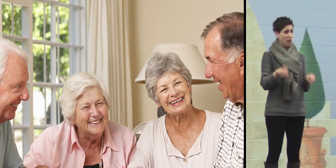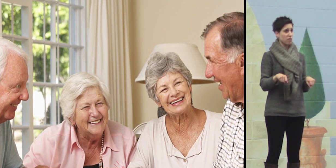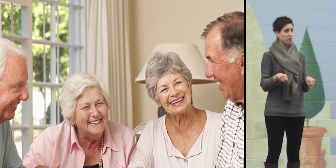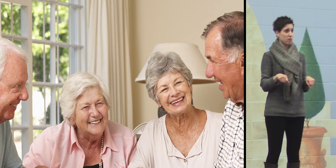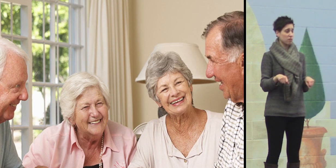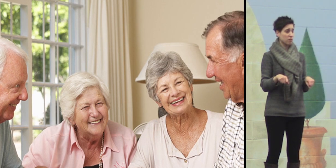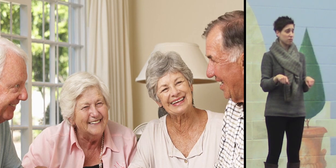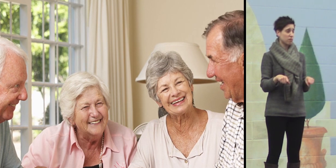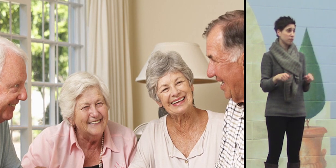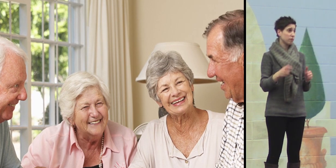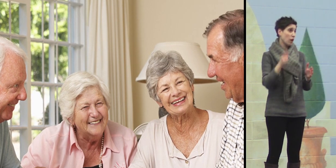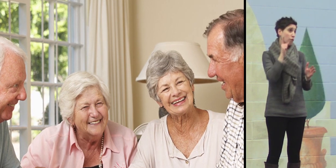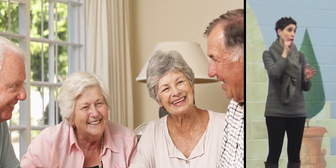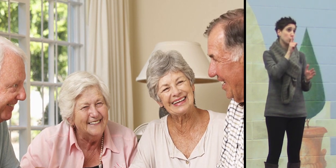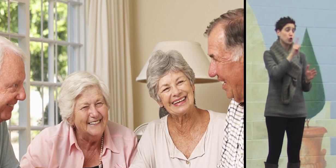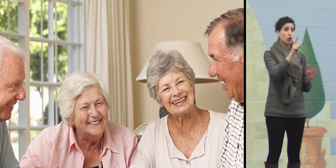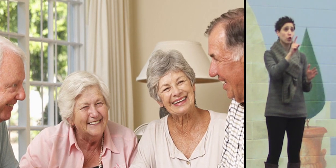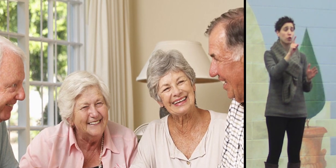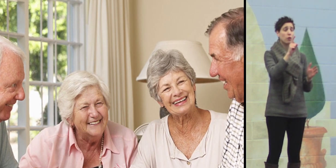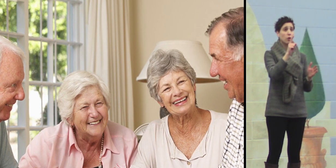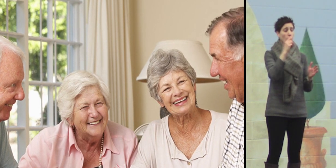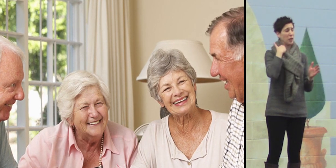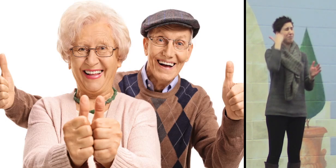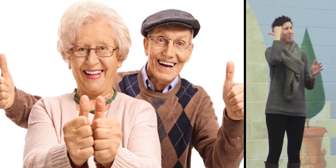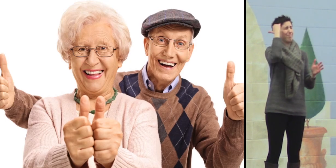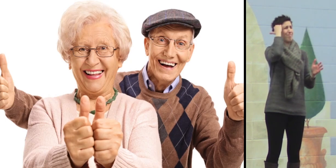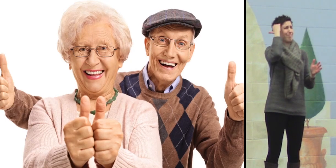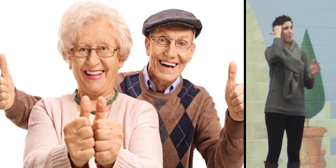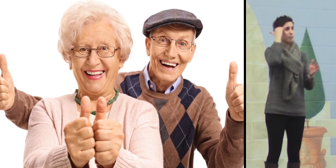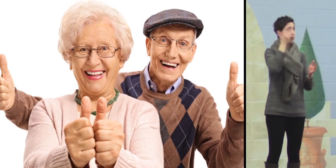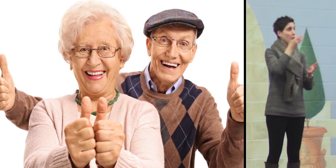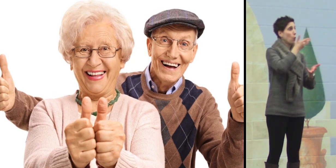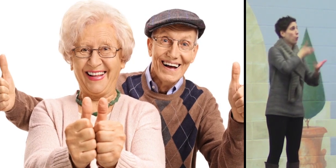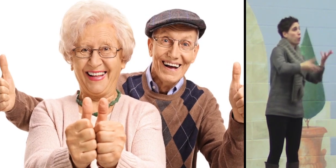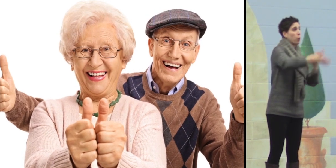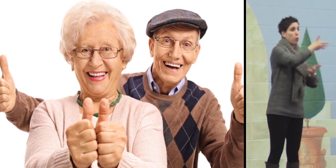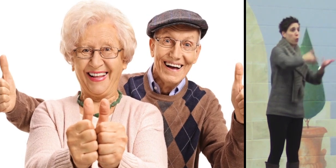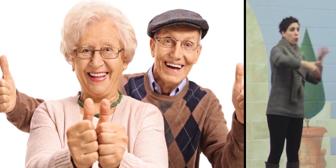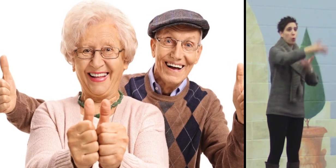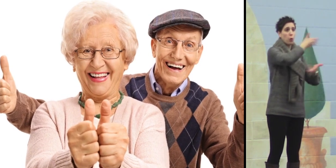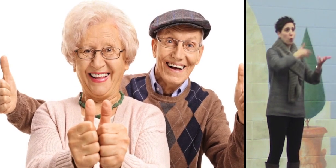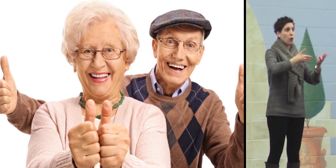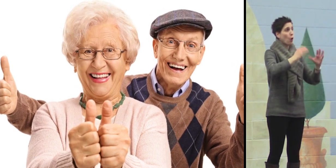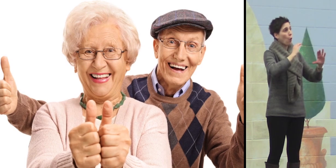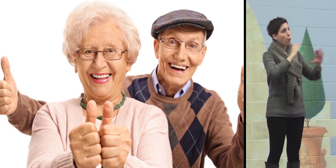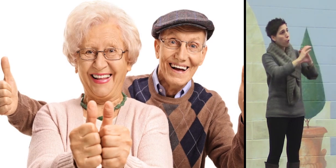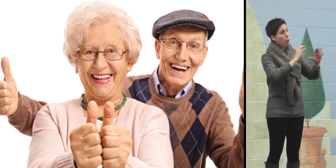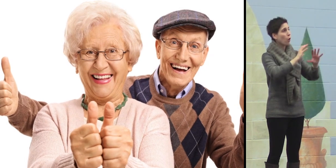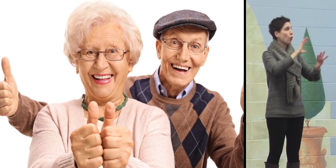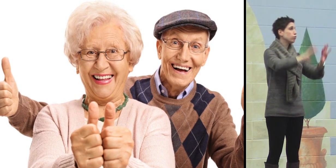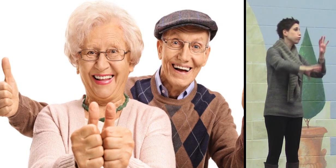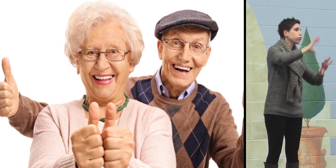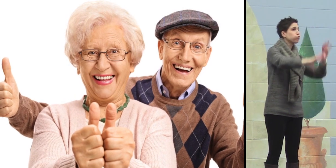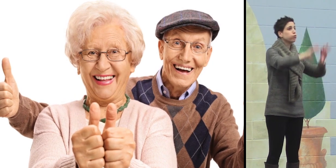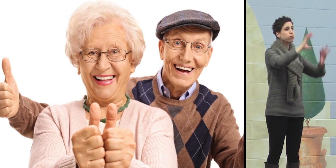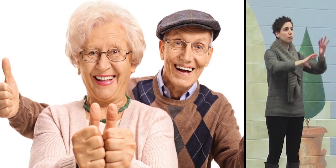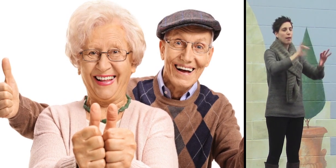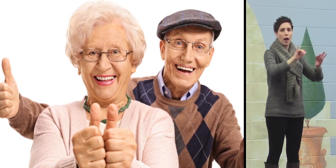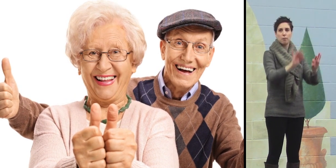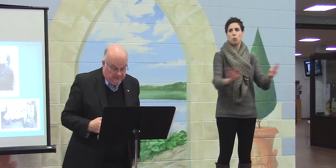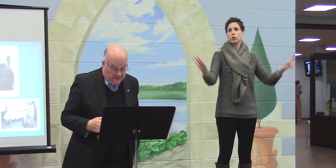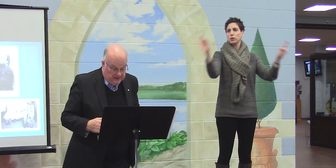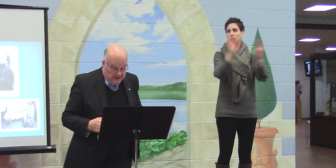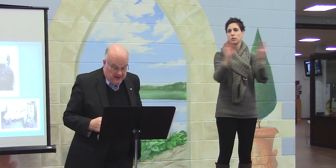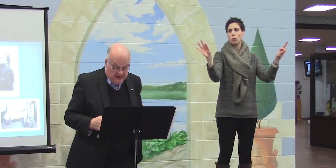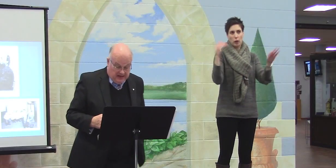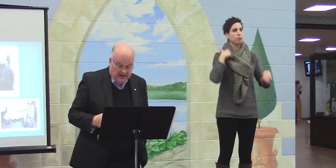sure is that being social and communicating with other people is very important.